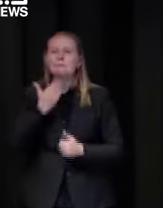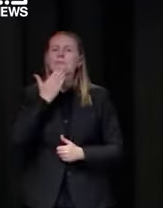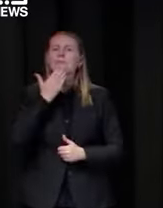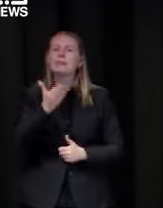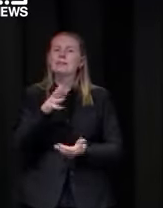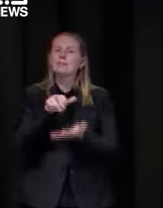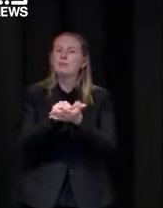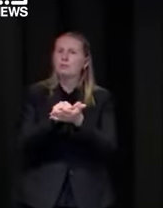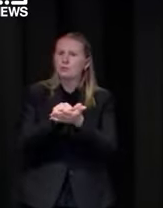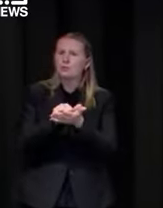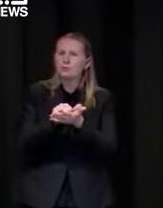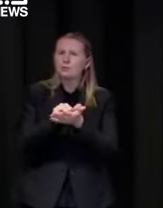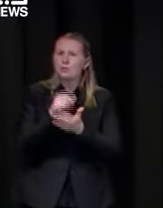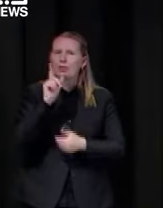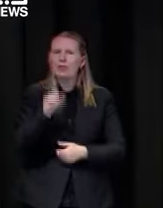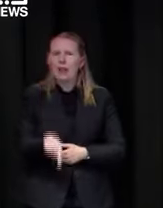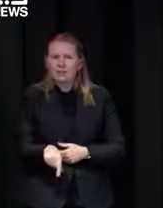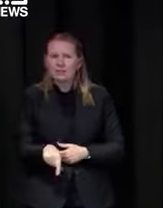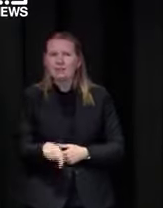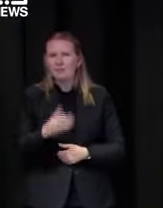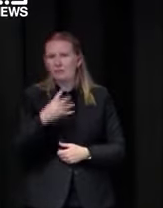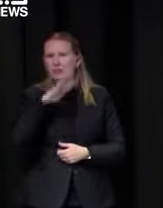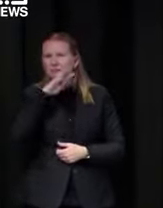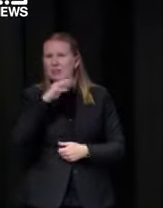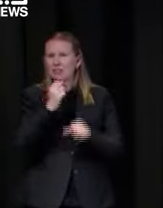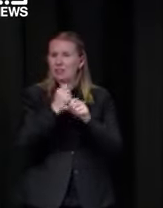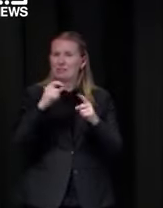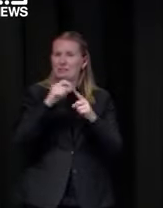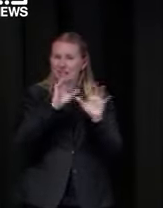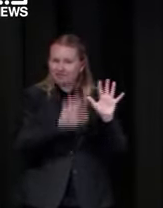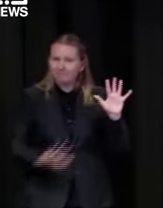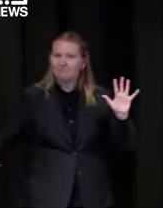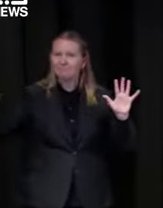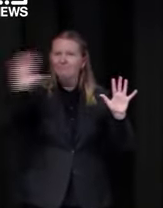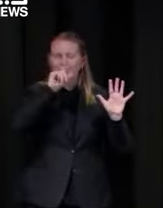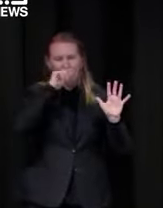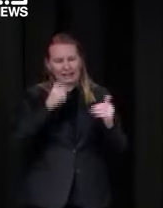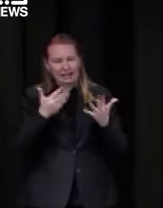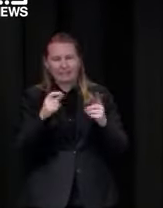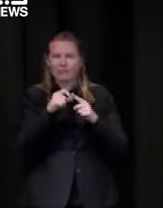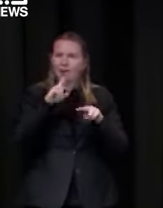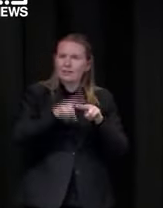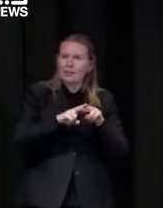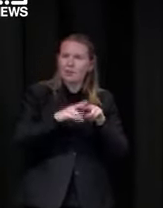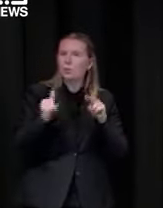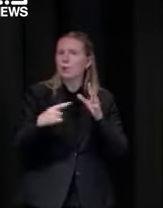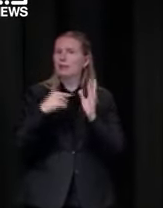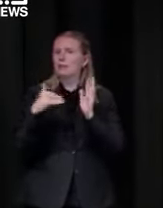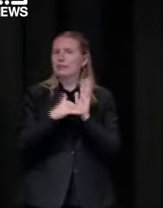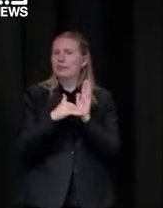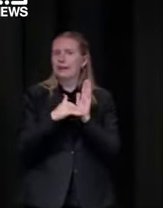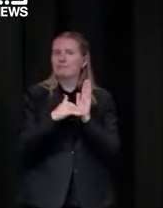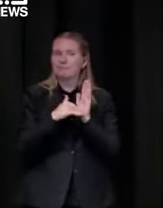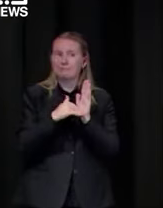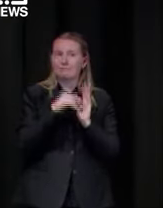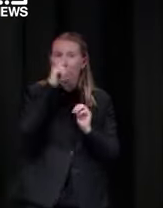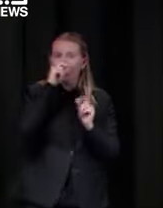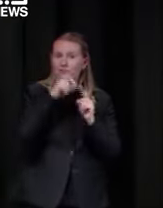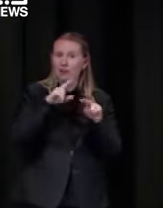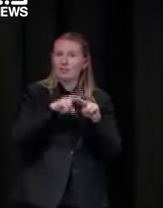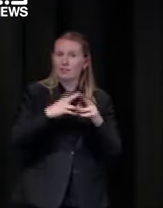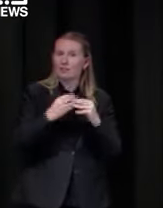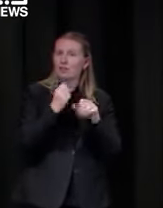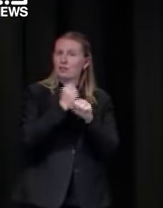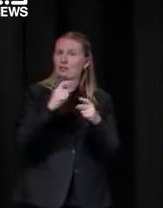1114 gps across the state administering pfizer and astrazeneca so you can also get your pfizer appointments there